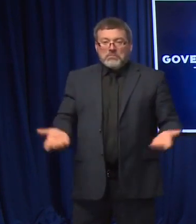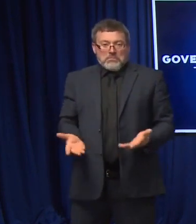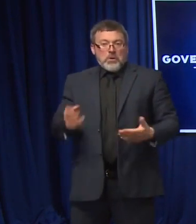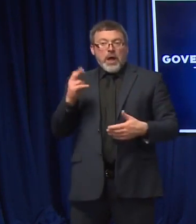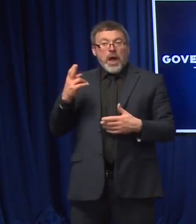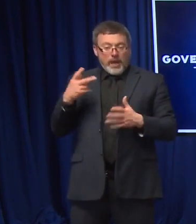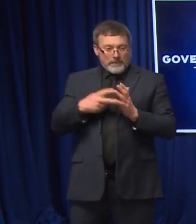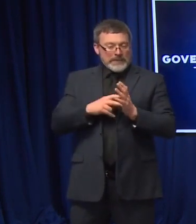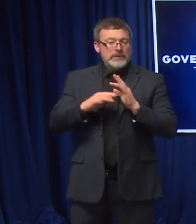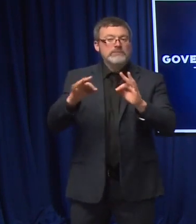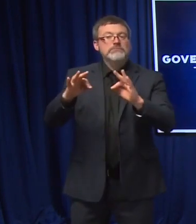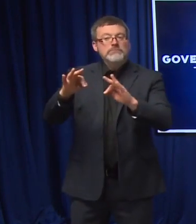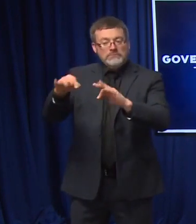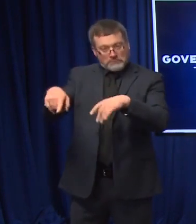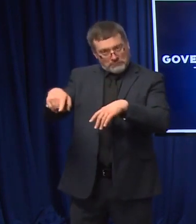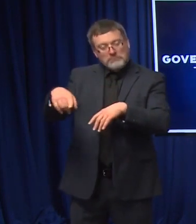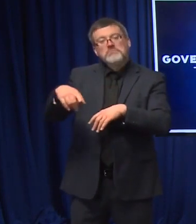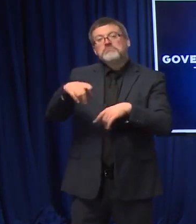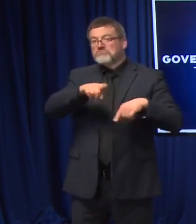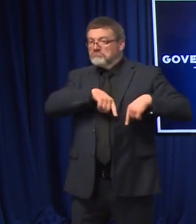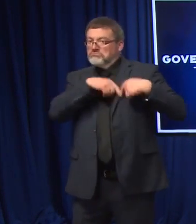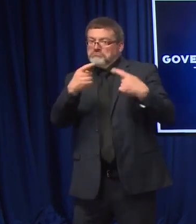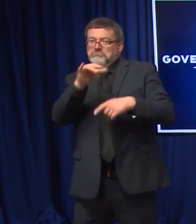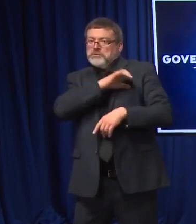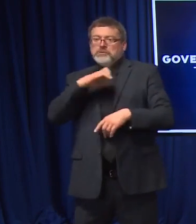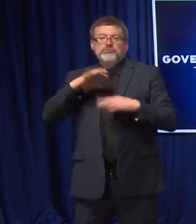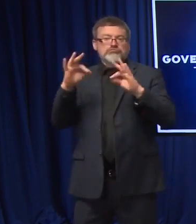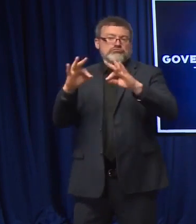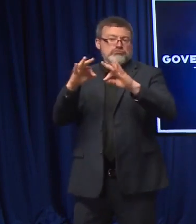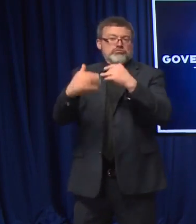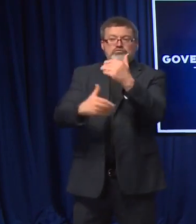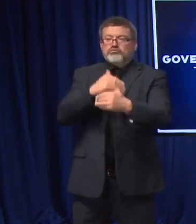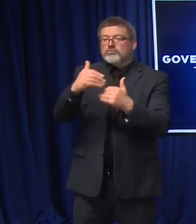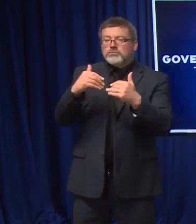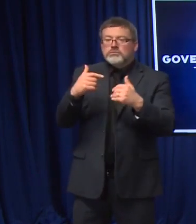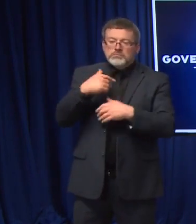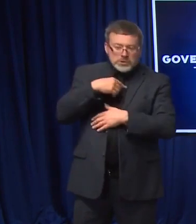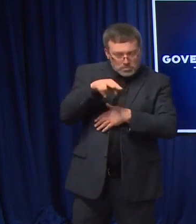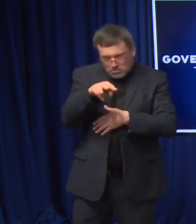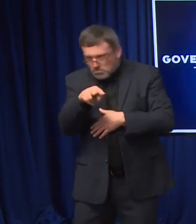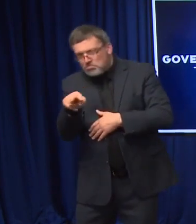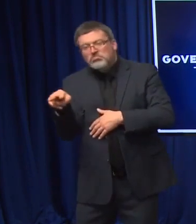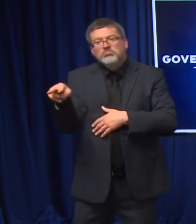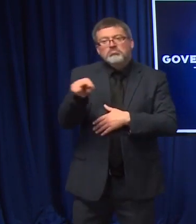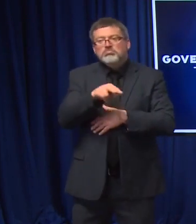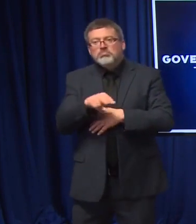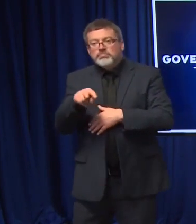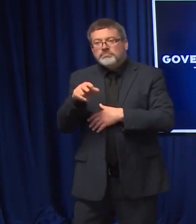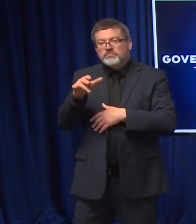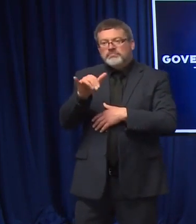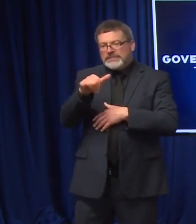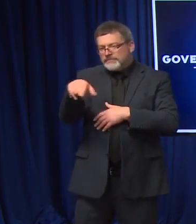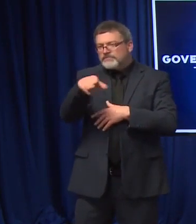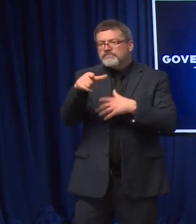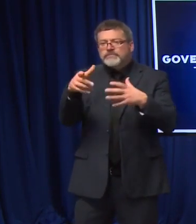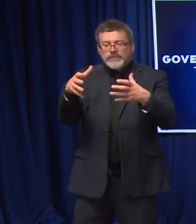over the past few years. I think I've only looked at it, the PUC is kind of like a legal body. They're judges effectively.